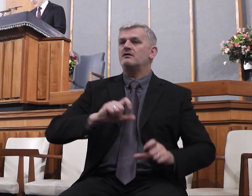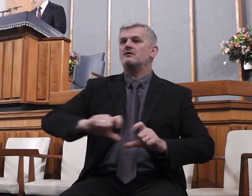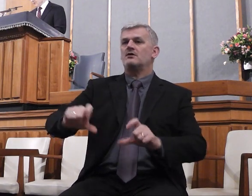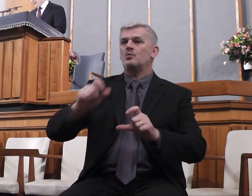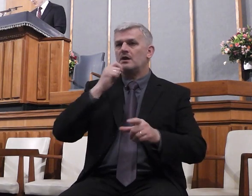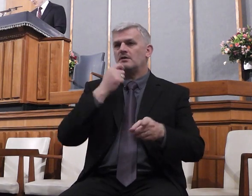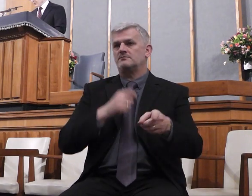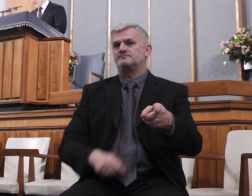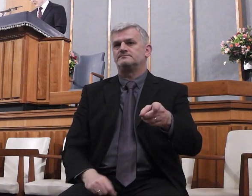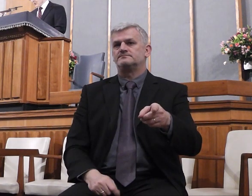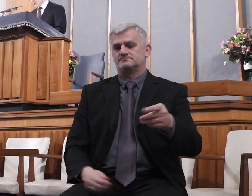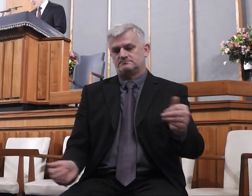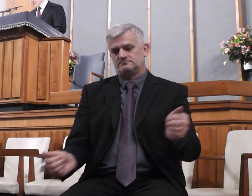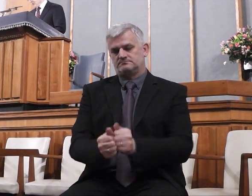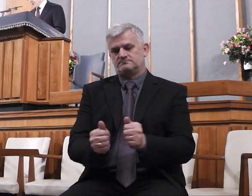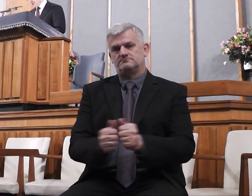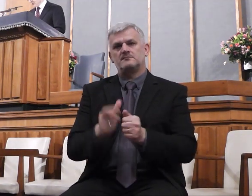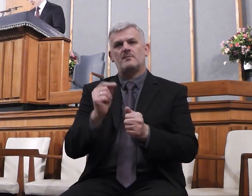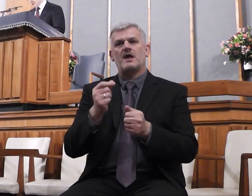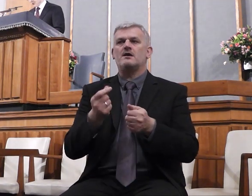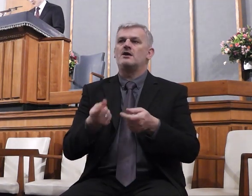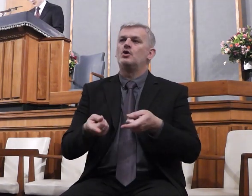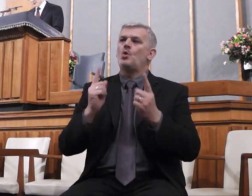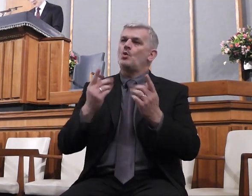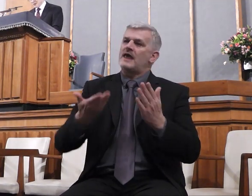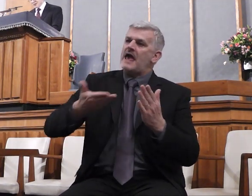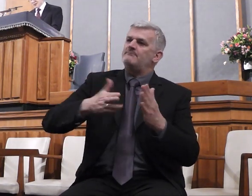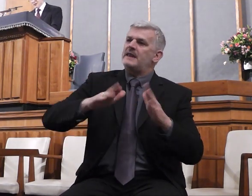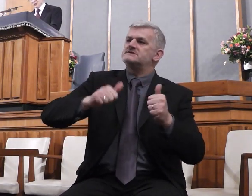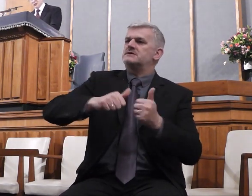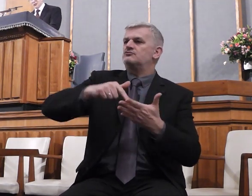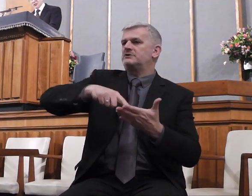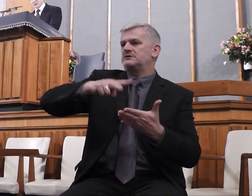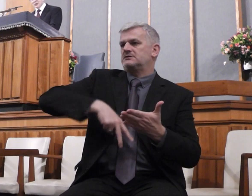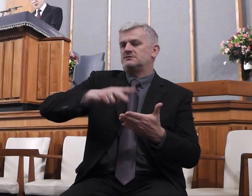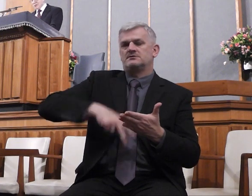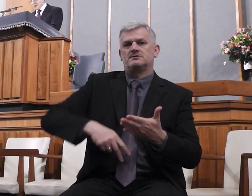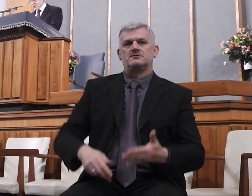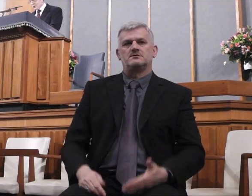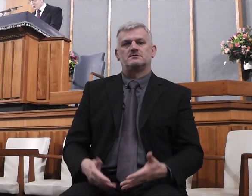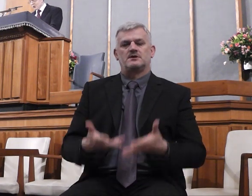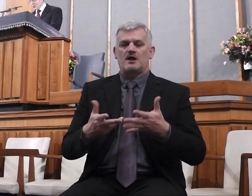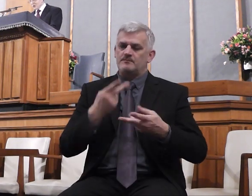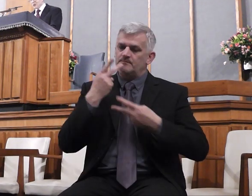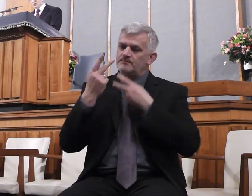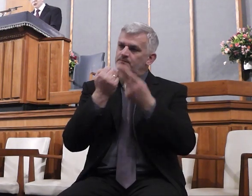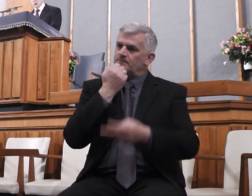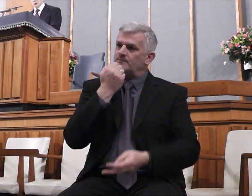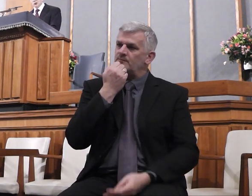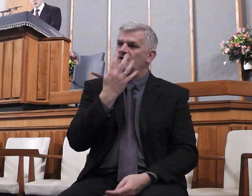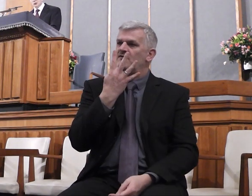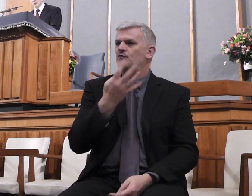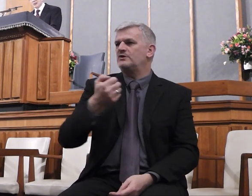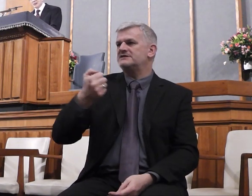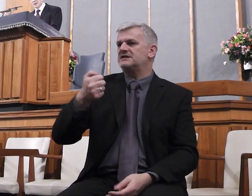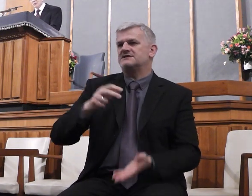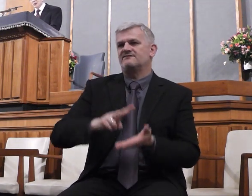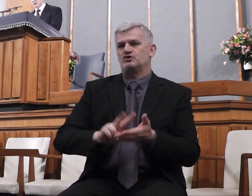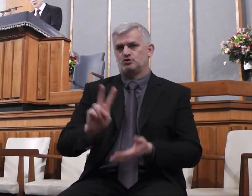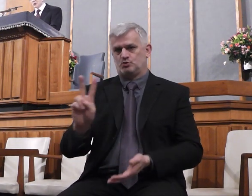let it be a spirit of the reading of this word. Let's see together the hymn number 46, version 2. Based on